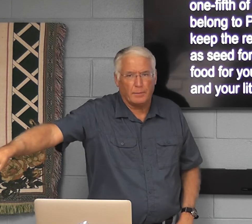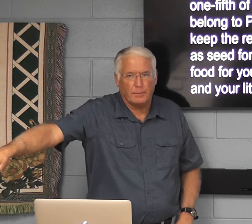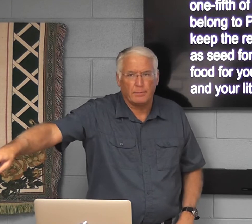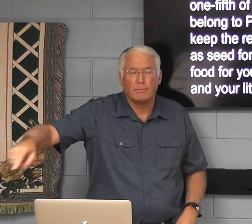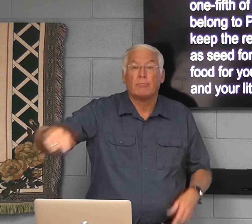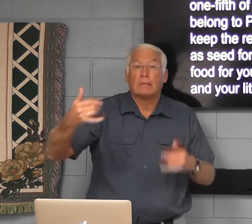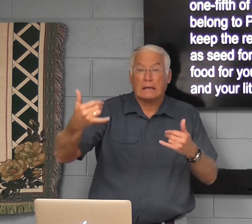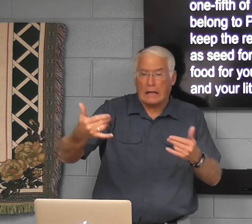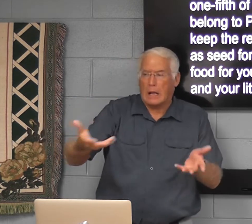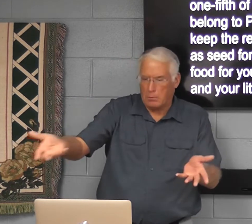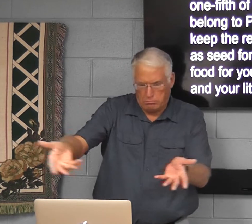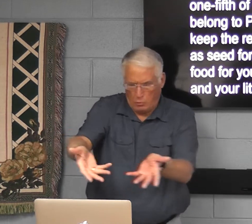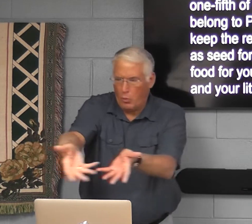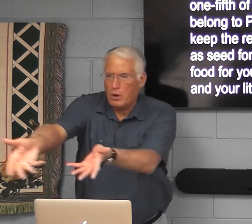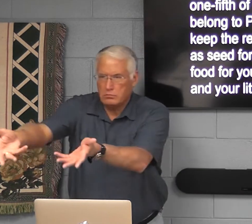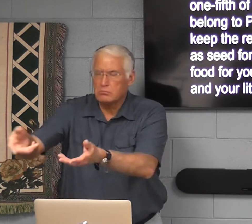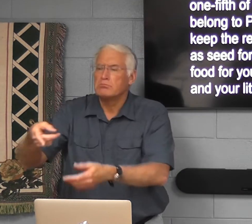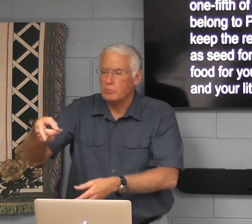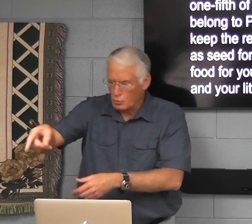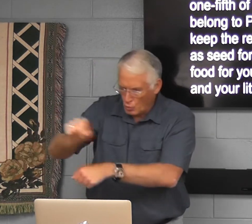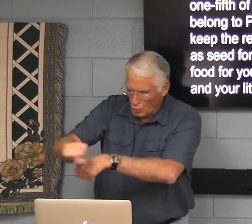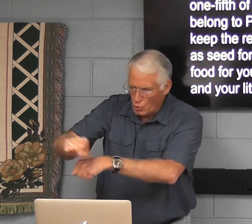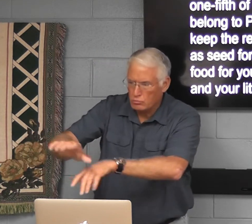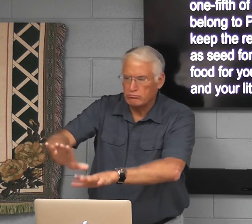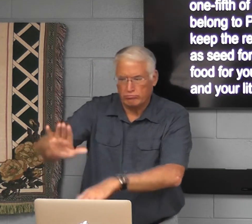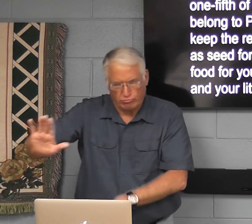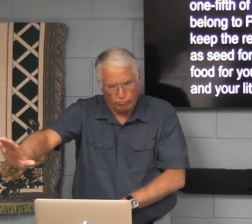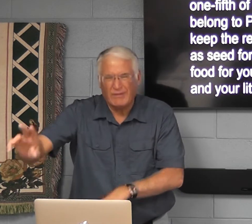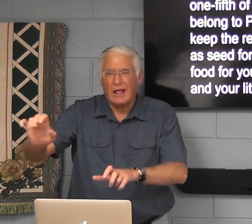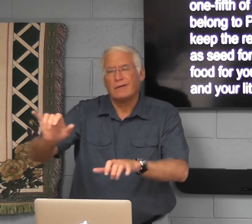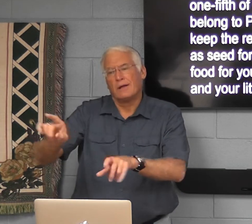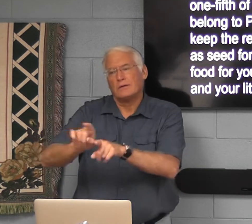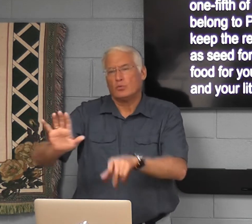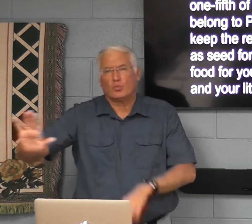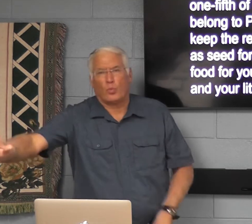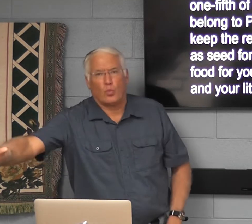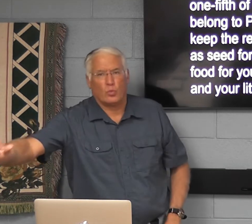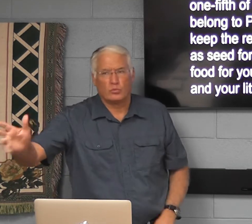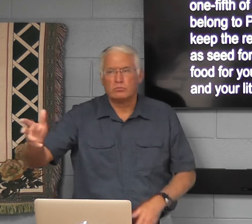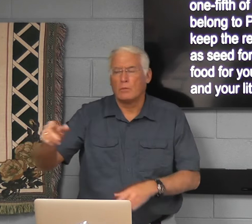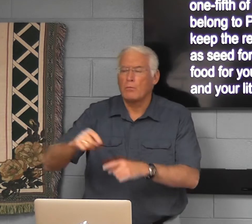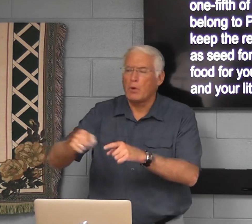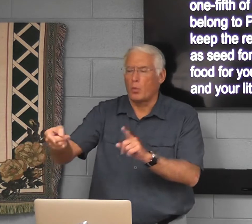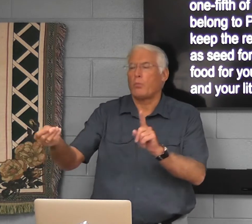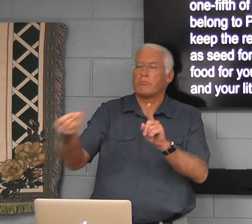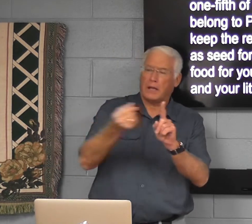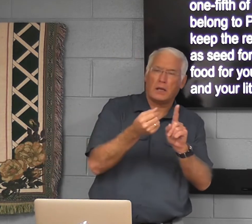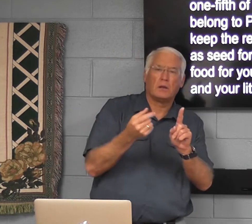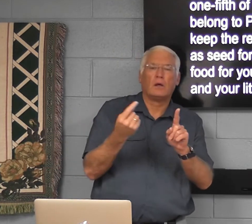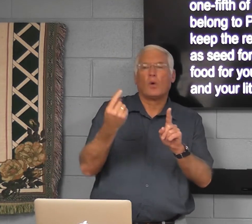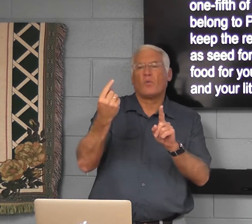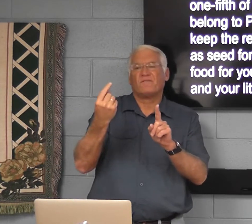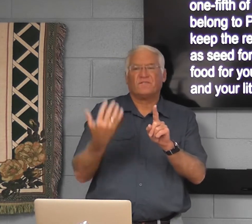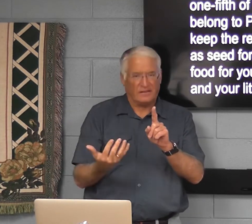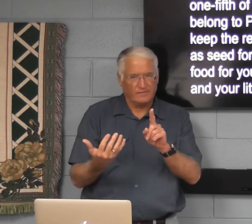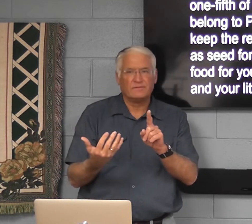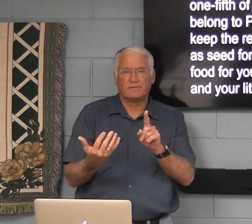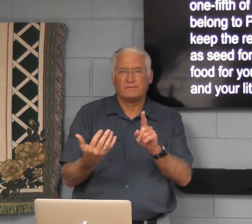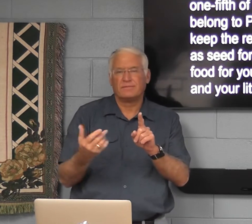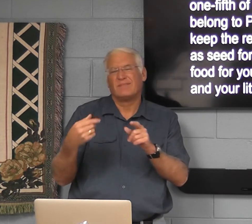He did keep it for the people. And then he said, Now you can work the land. But you'll give us one fifth.